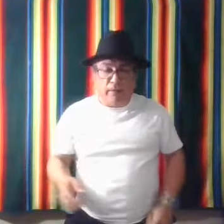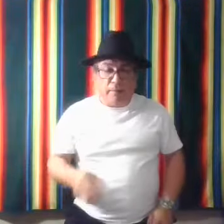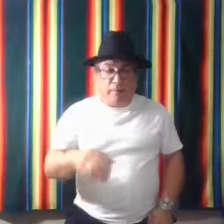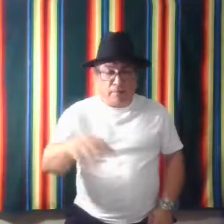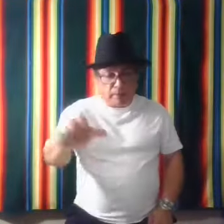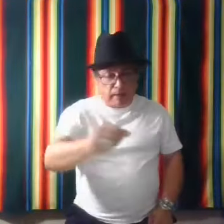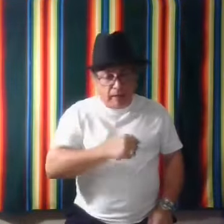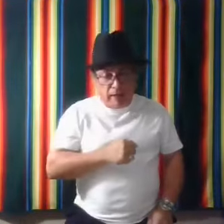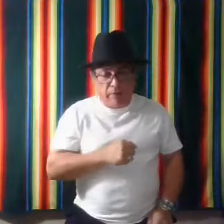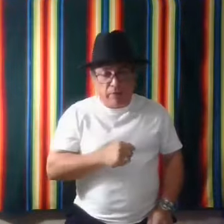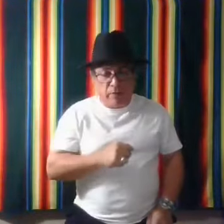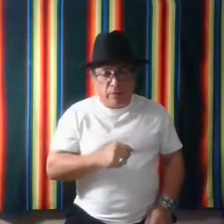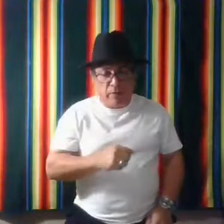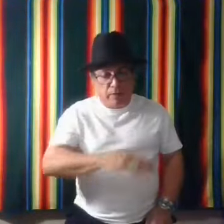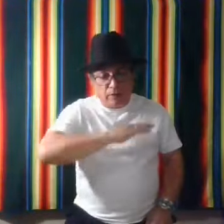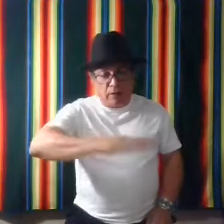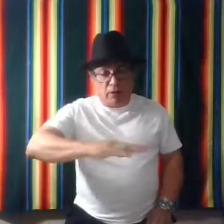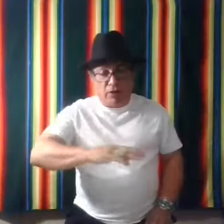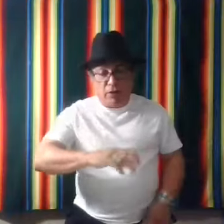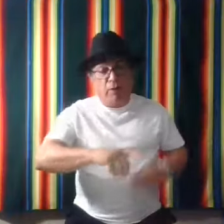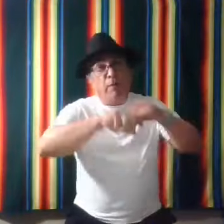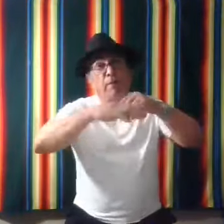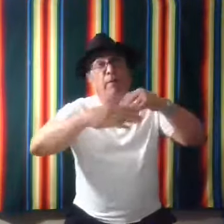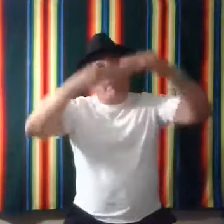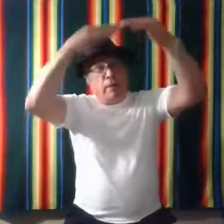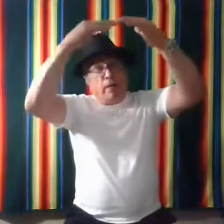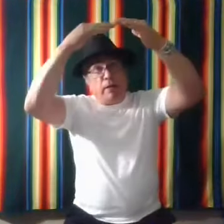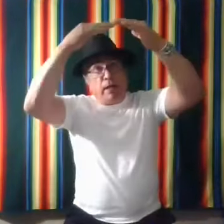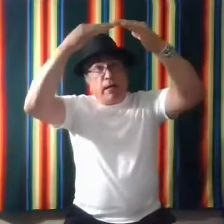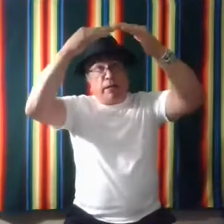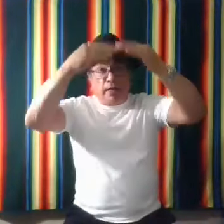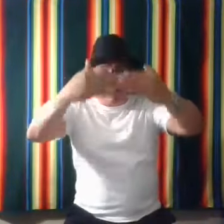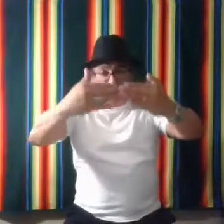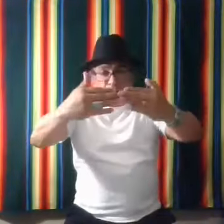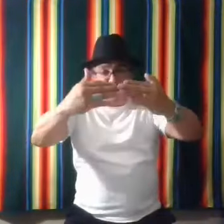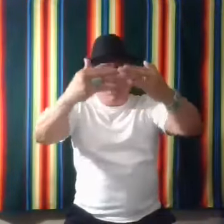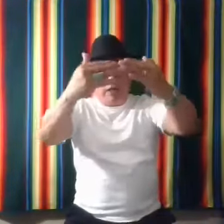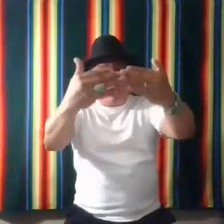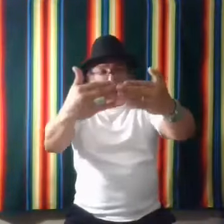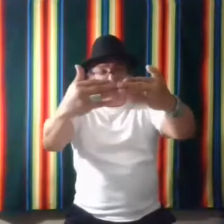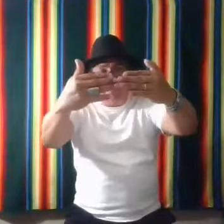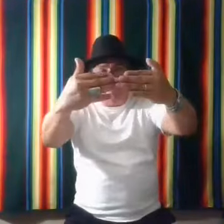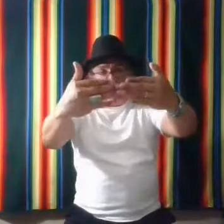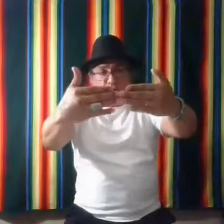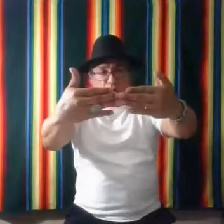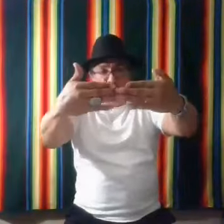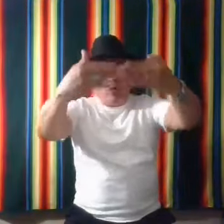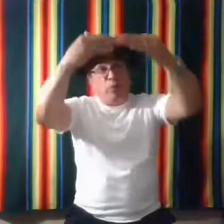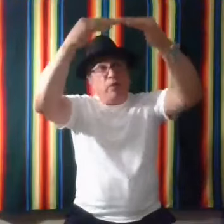Have. Good. Night. Night is, is your hands. Open.